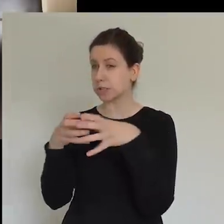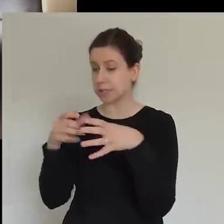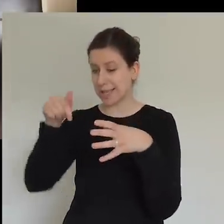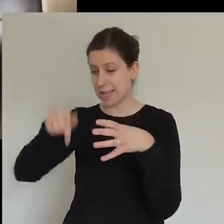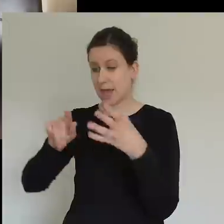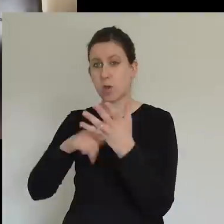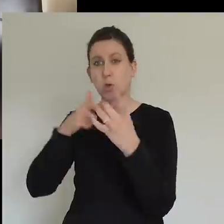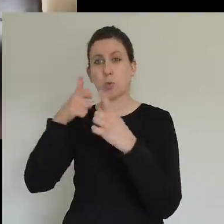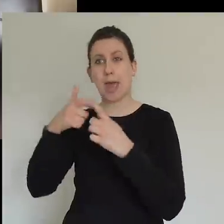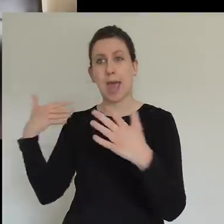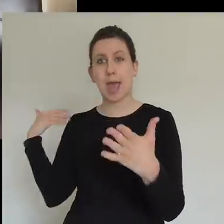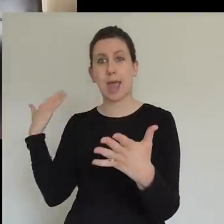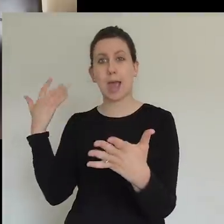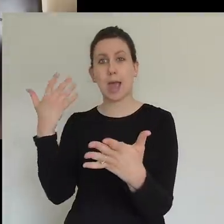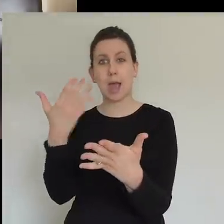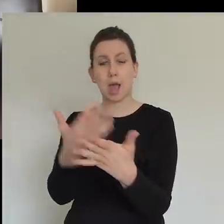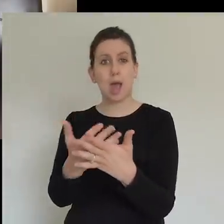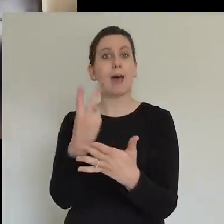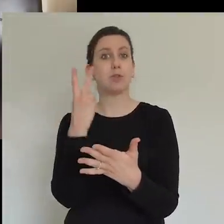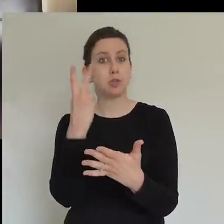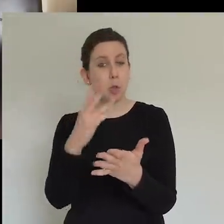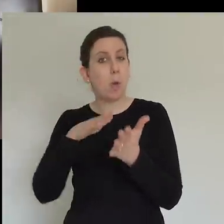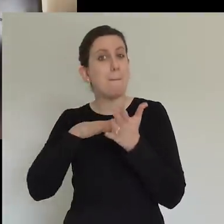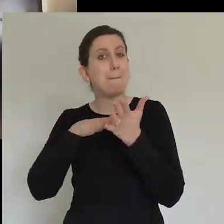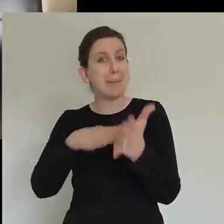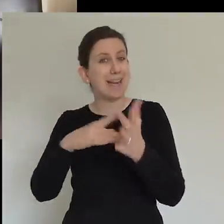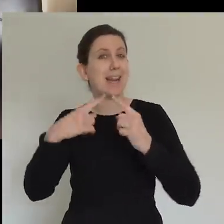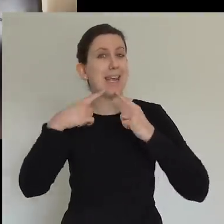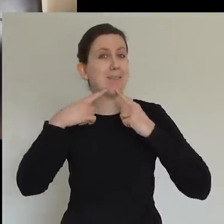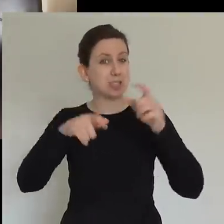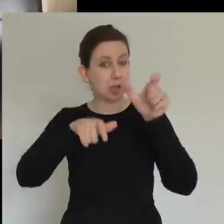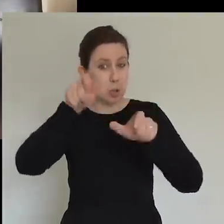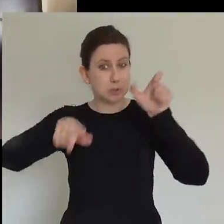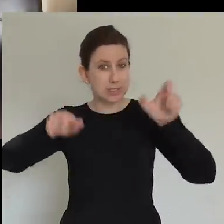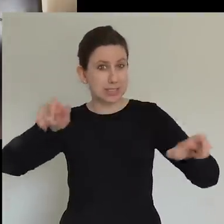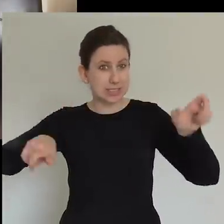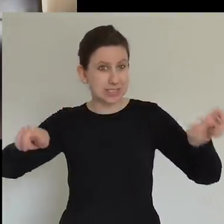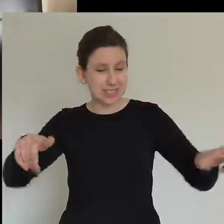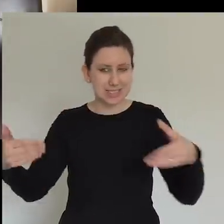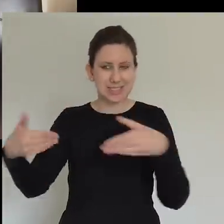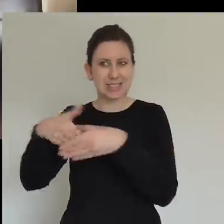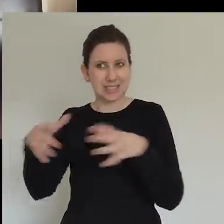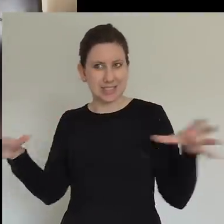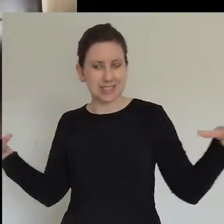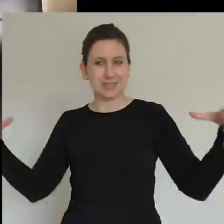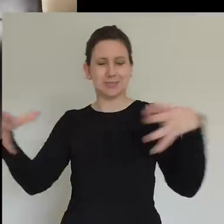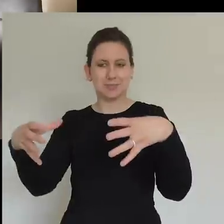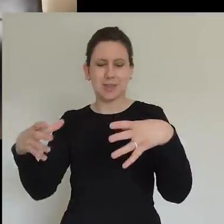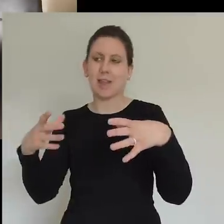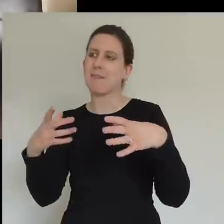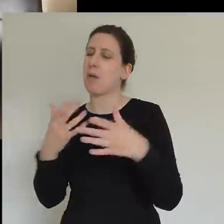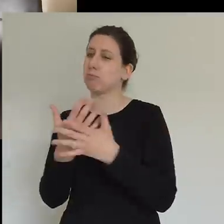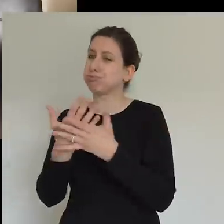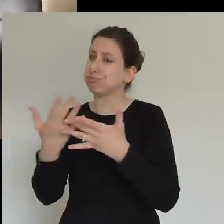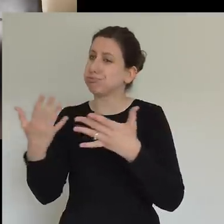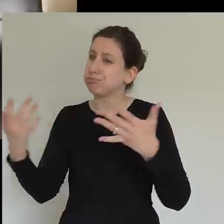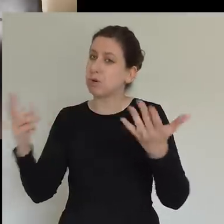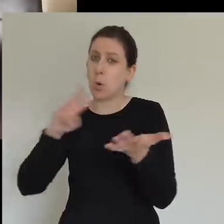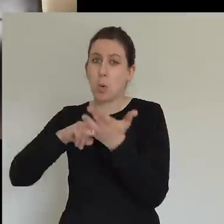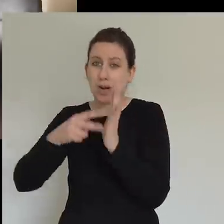evangelicals in this country. We're made up of 4,000 member churches, 500 organisations and tens of thousands of individuals who come together to say,